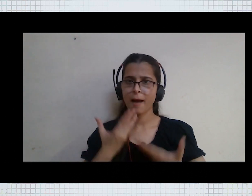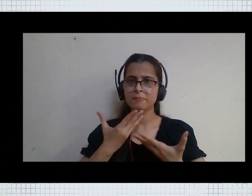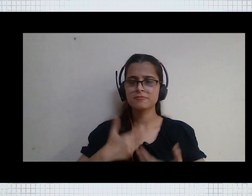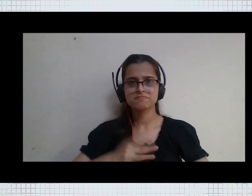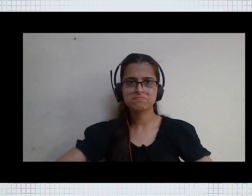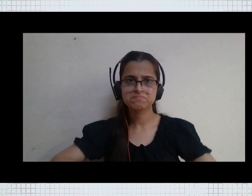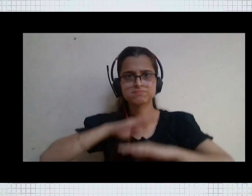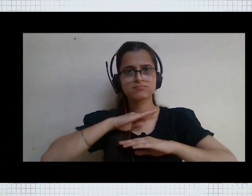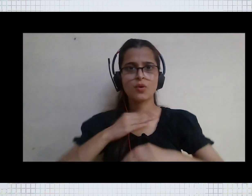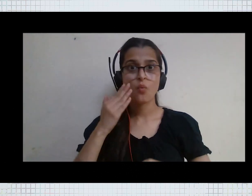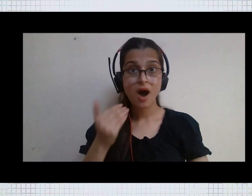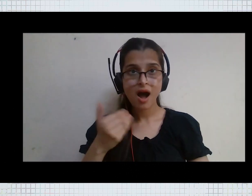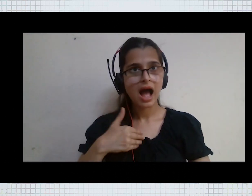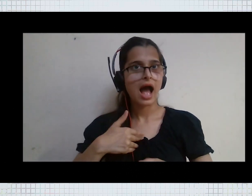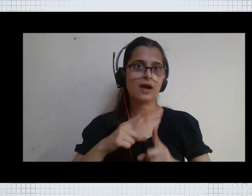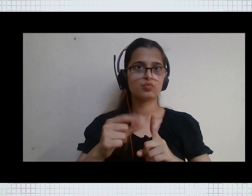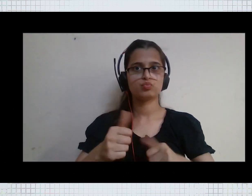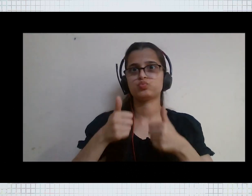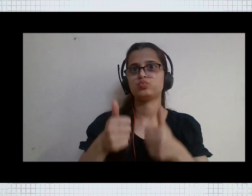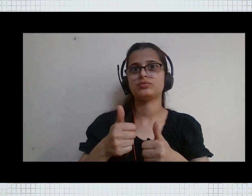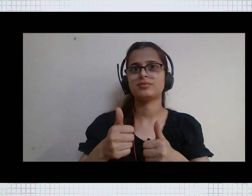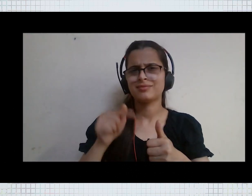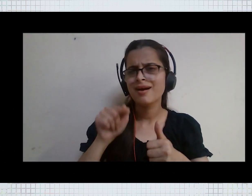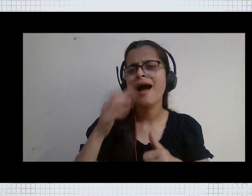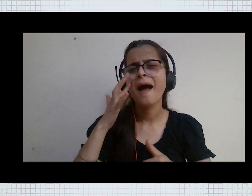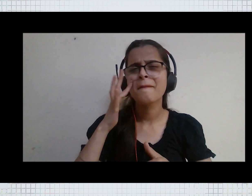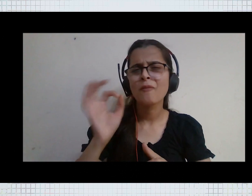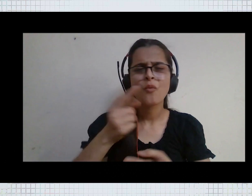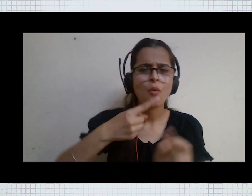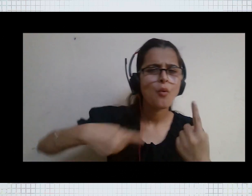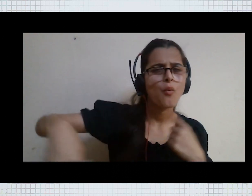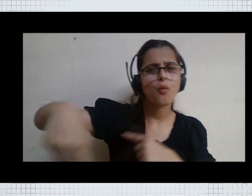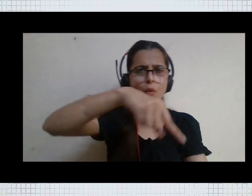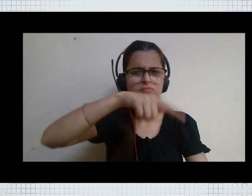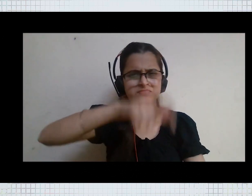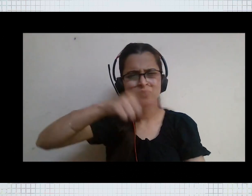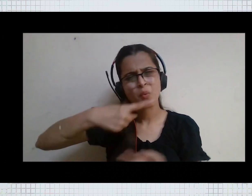you did your bit so it is very important for us